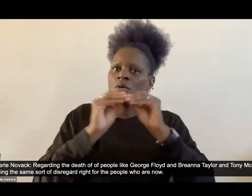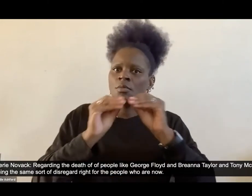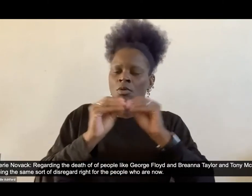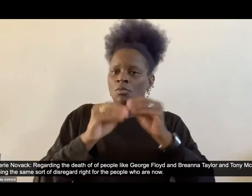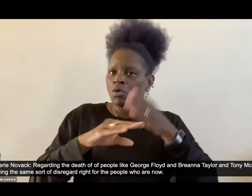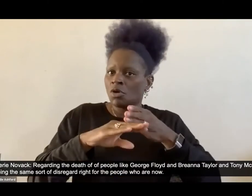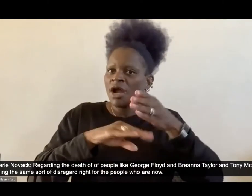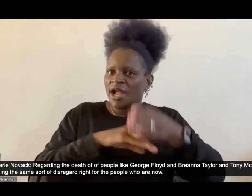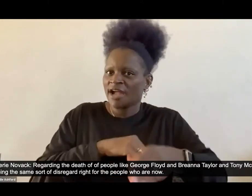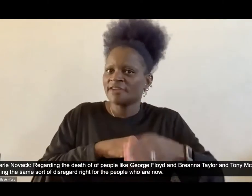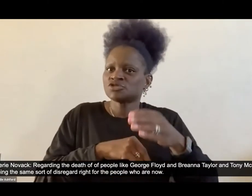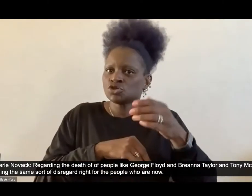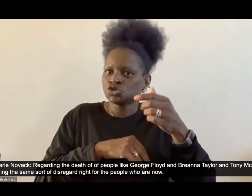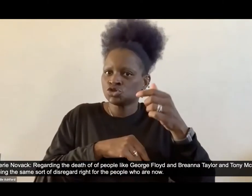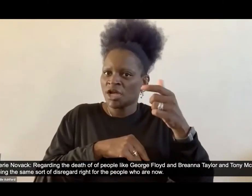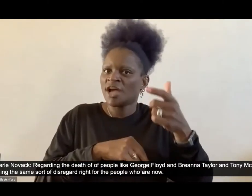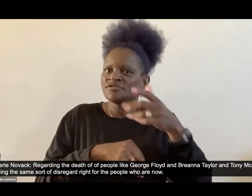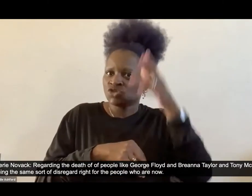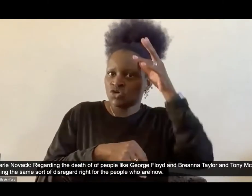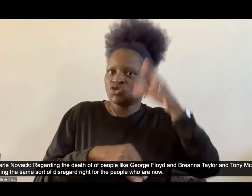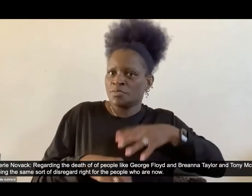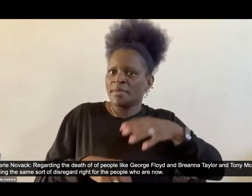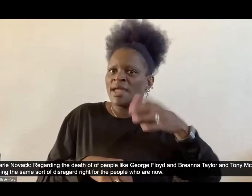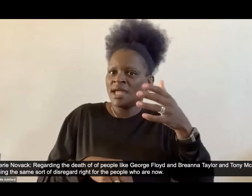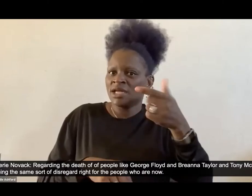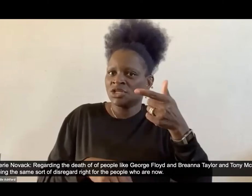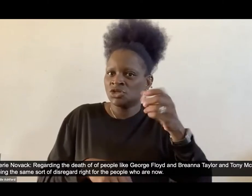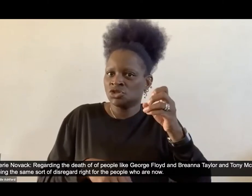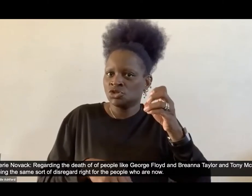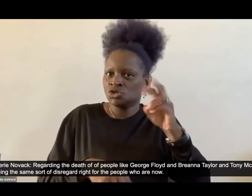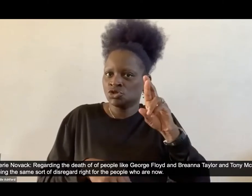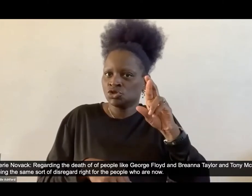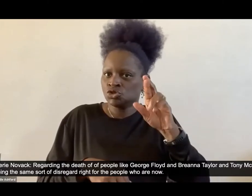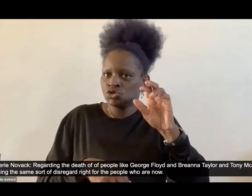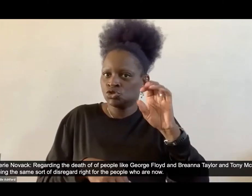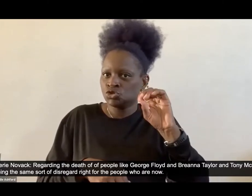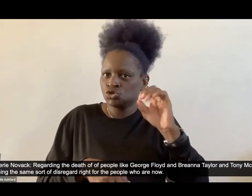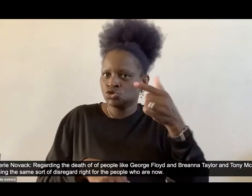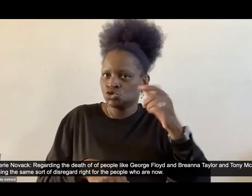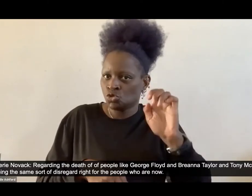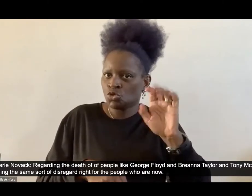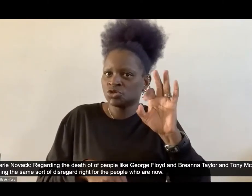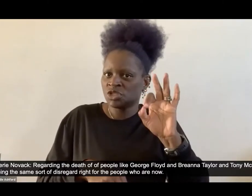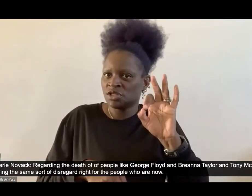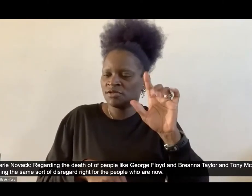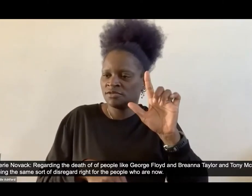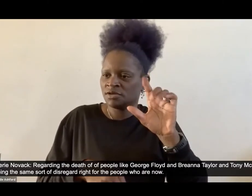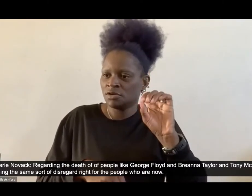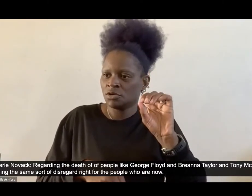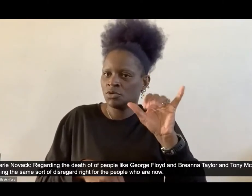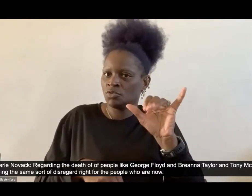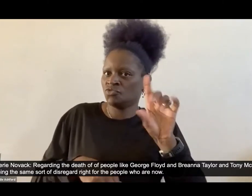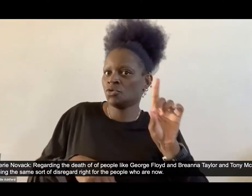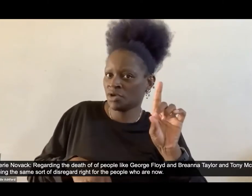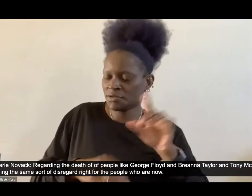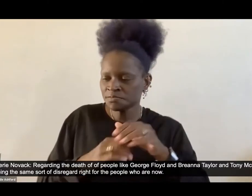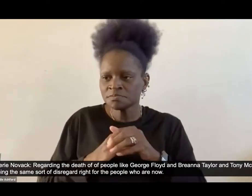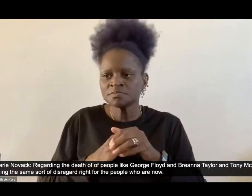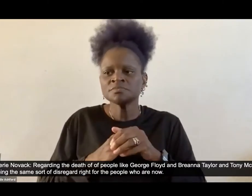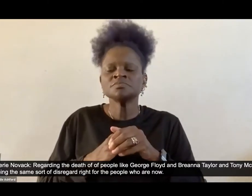of people like George Floyd and Breonna Taylor and Tony McDade and are seeing the same sort of, um,